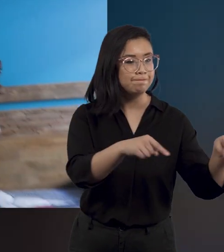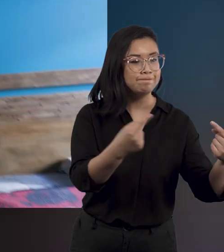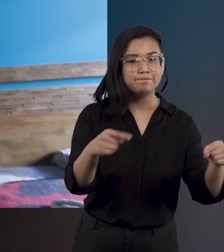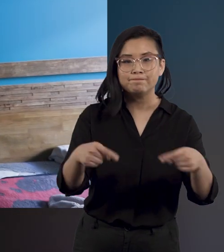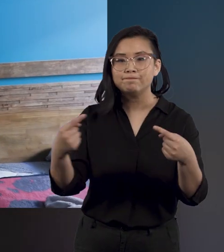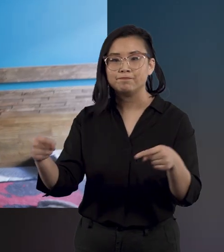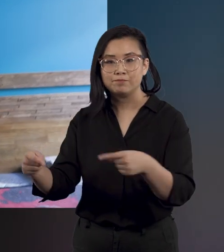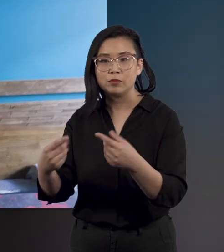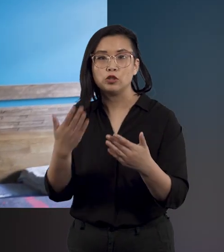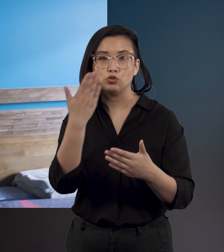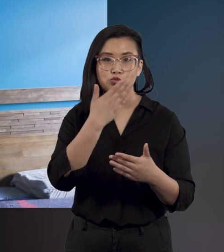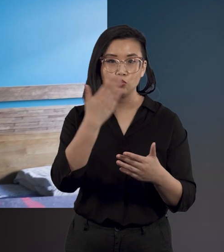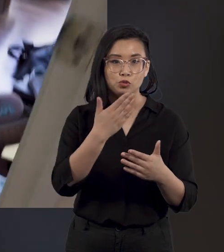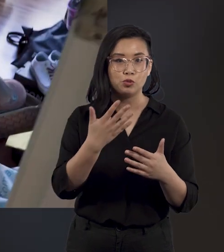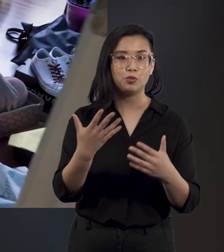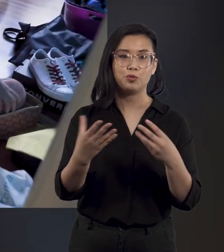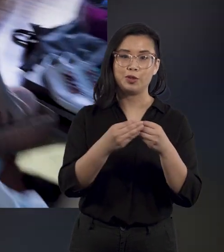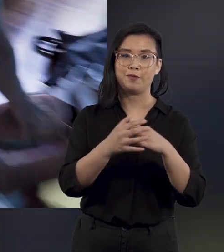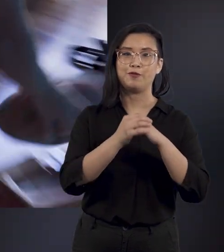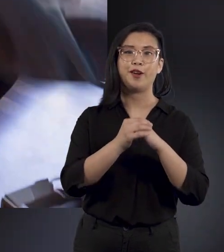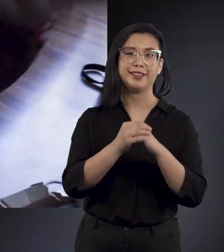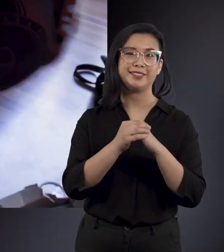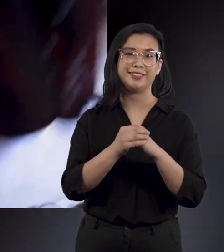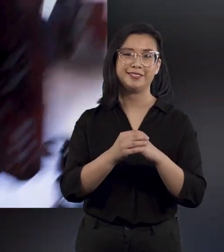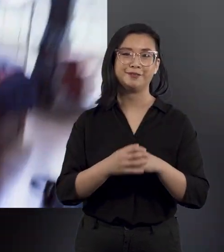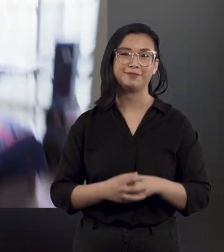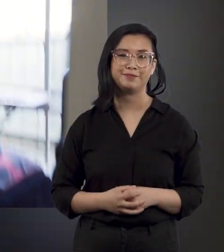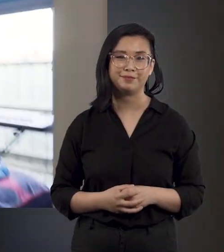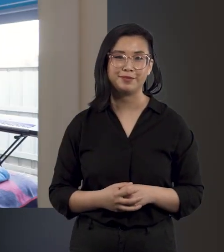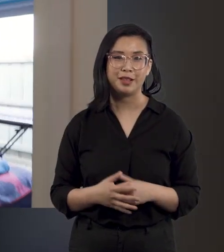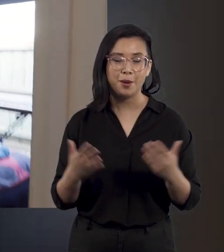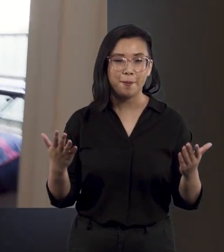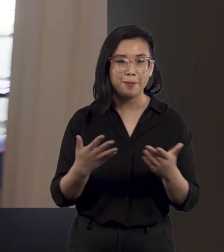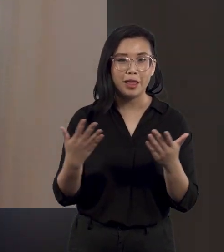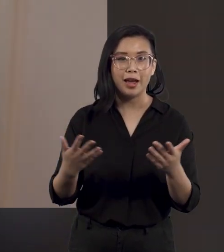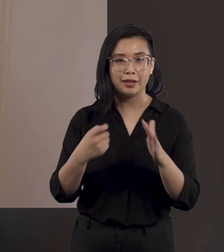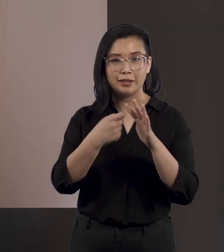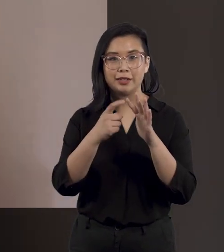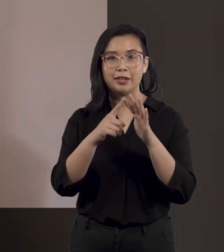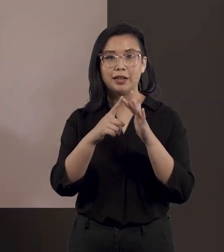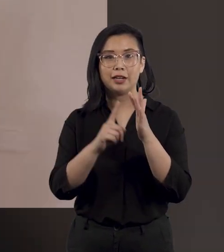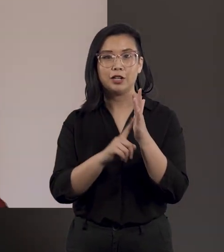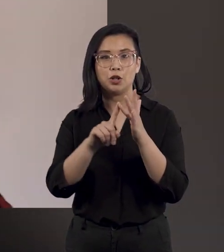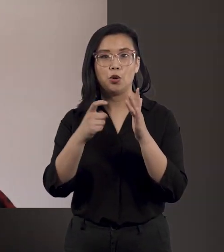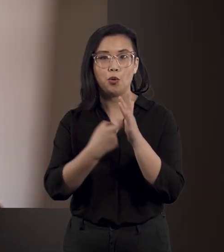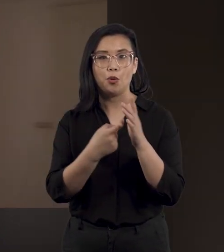school sports. I played football with my friends. We used to play Kilo East.